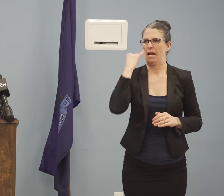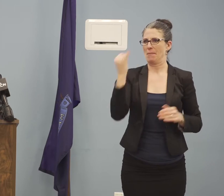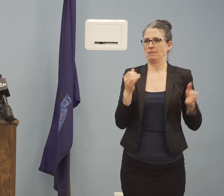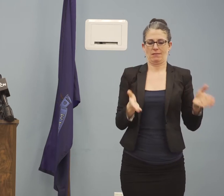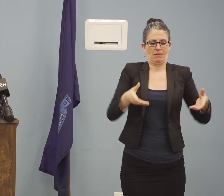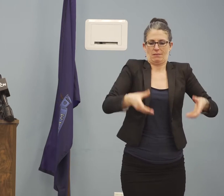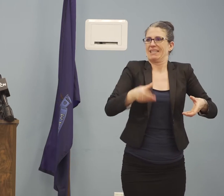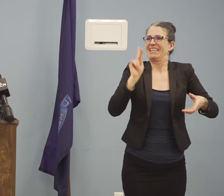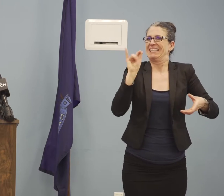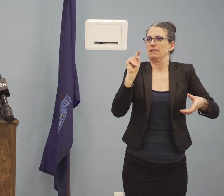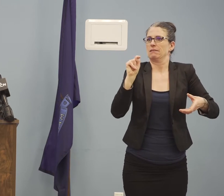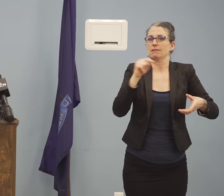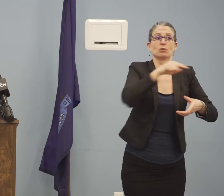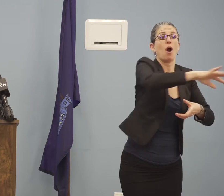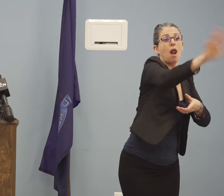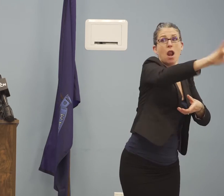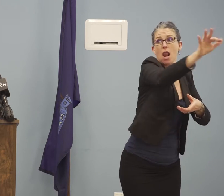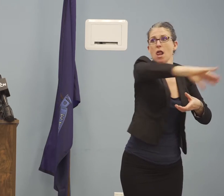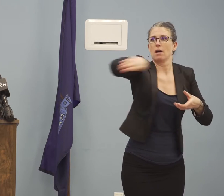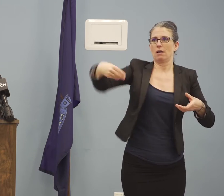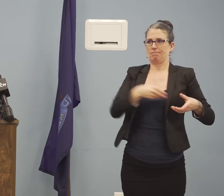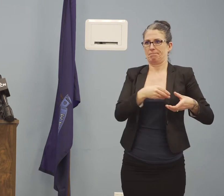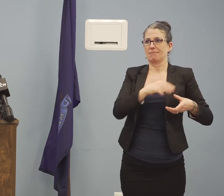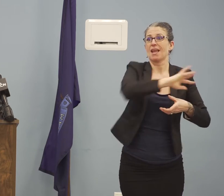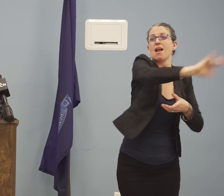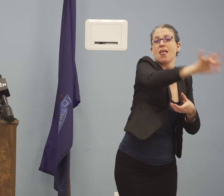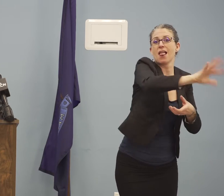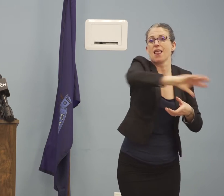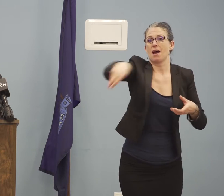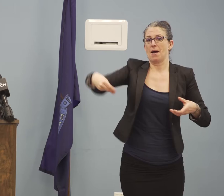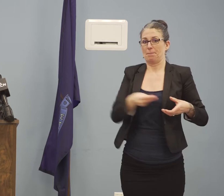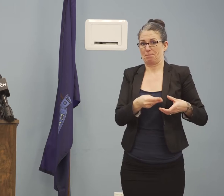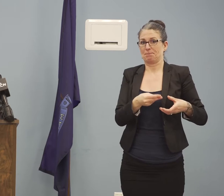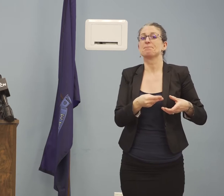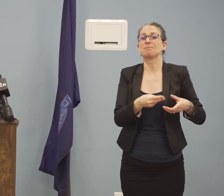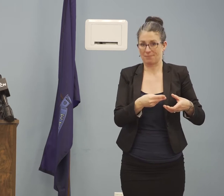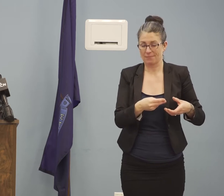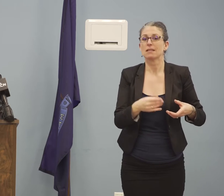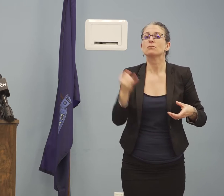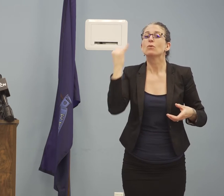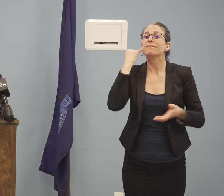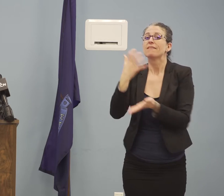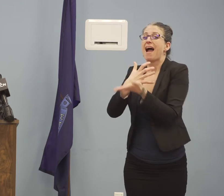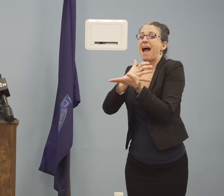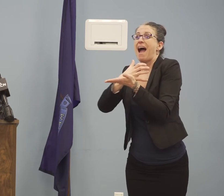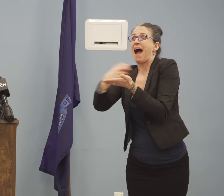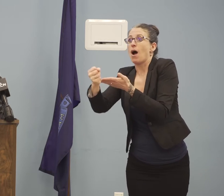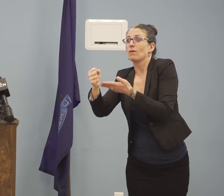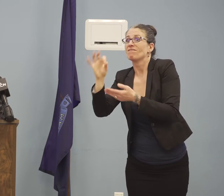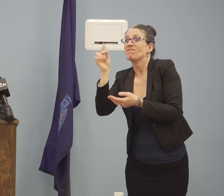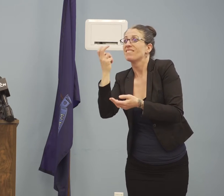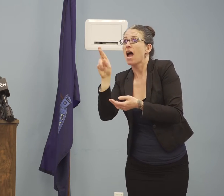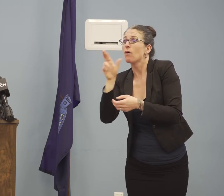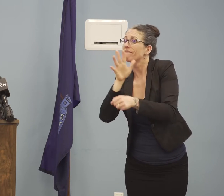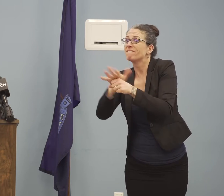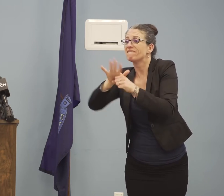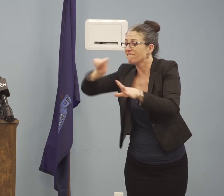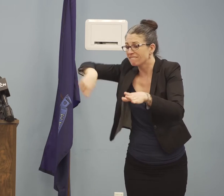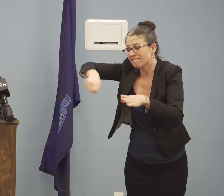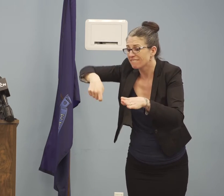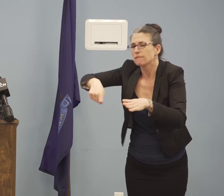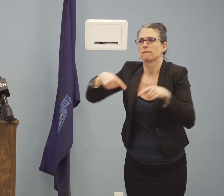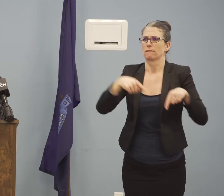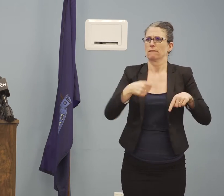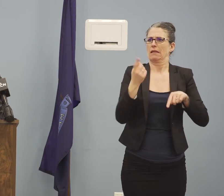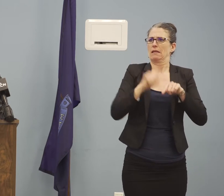to get a better sense of what the availability of those other supplies are. These are things like the enzymes that are